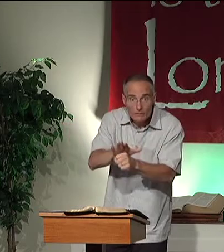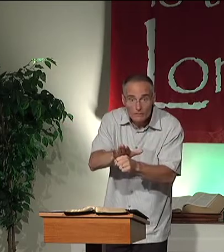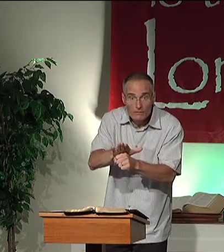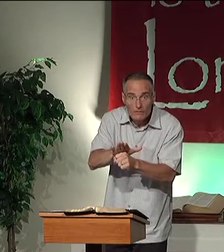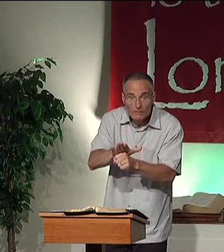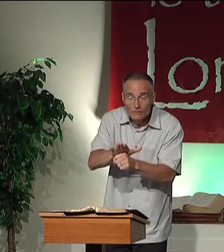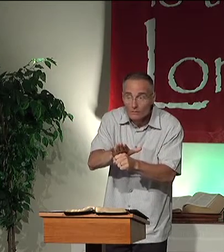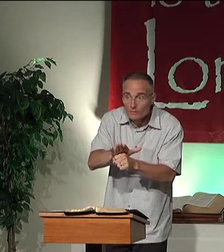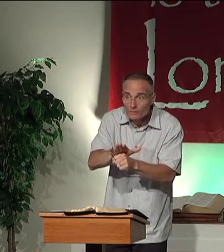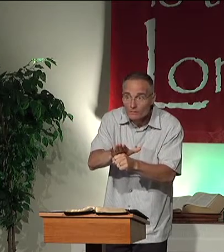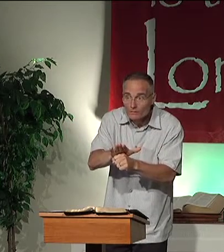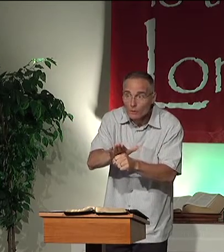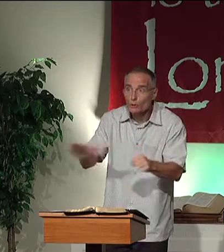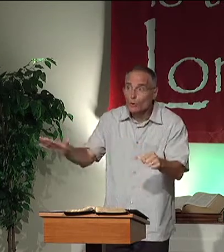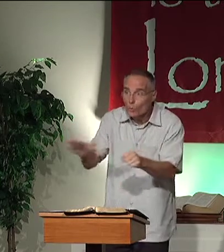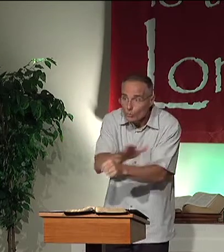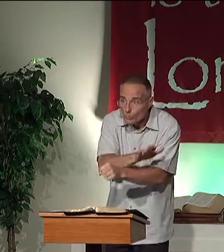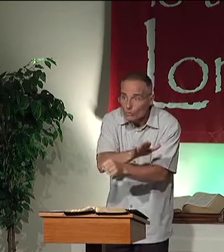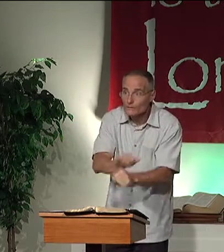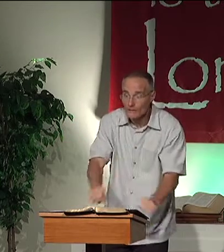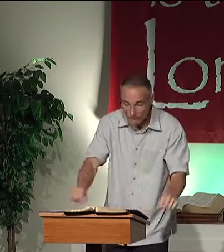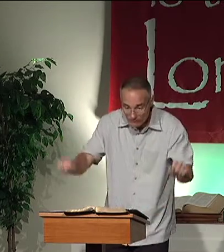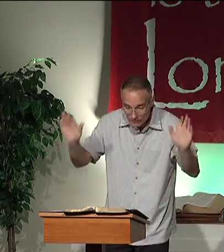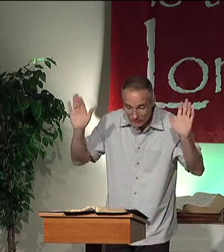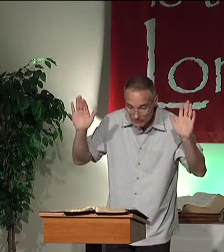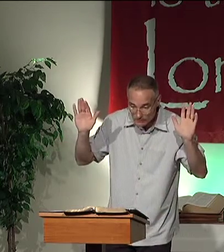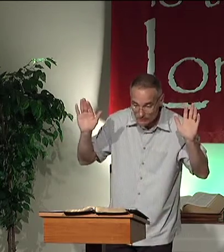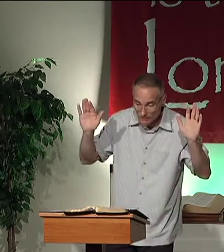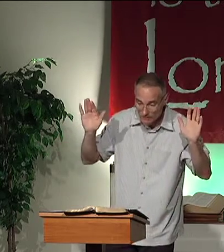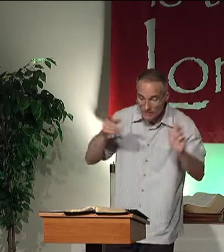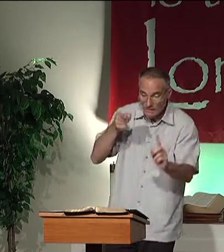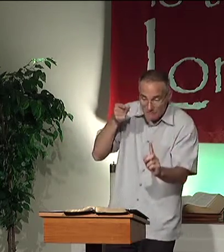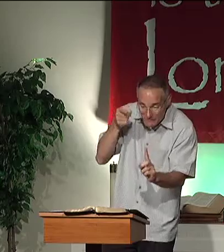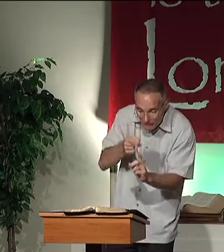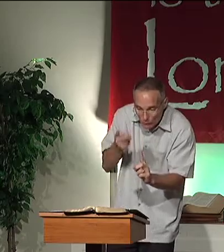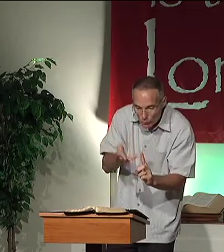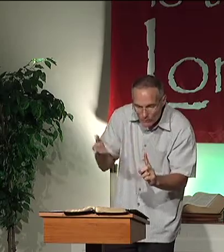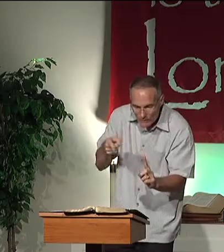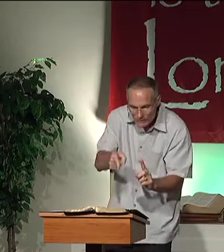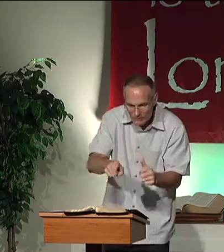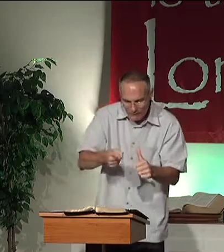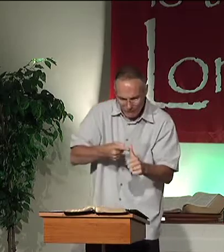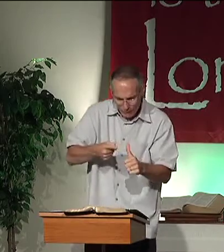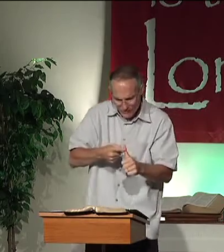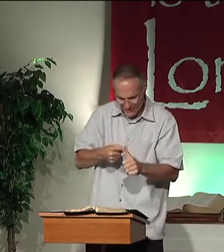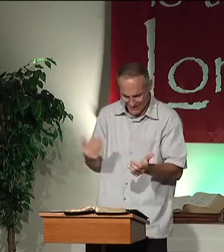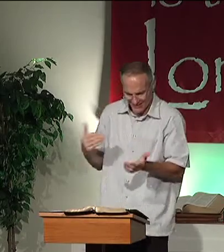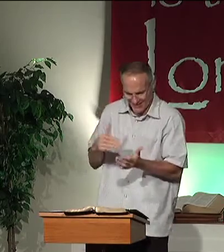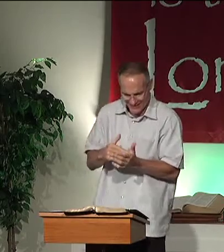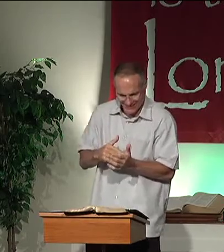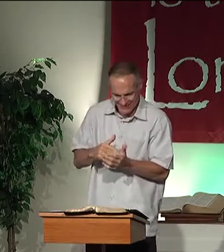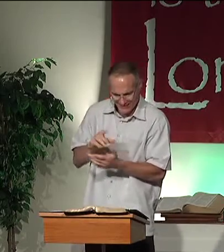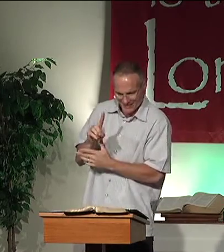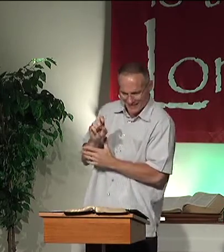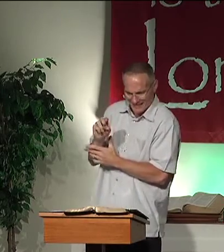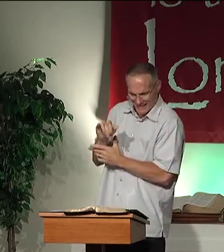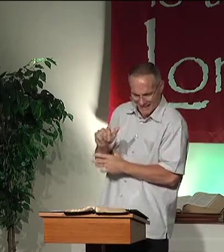Total commitment. Total sacrifice. Specifically, what is there? Again,